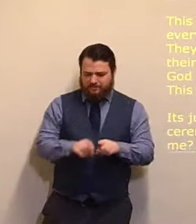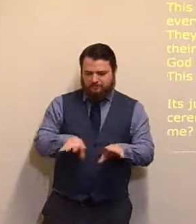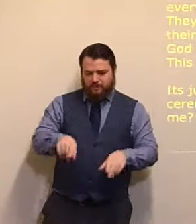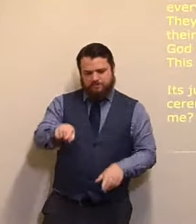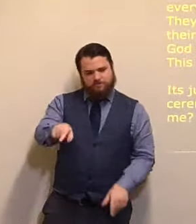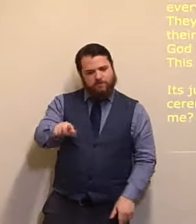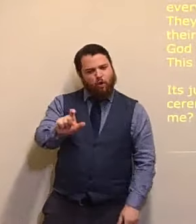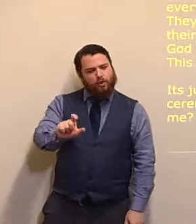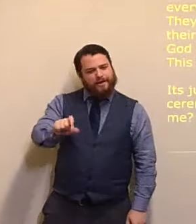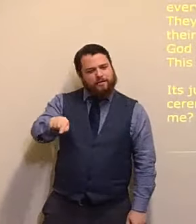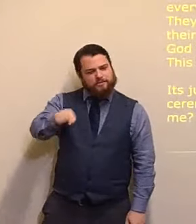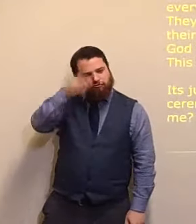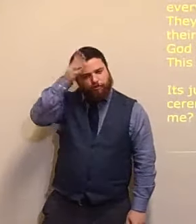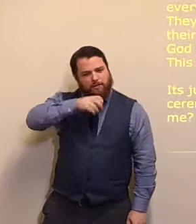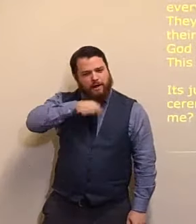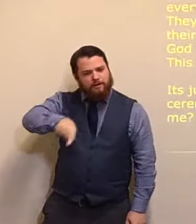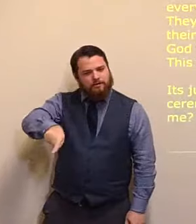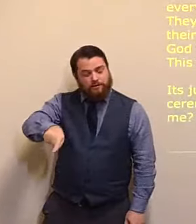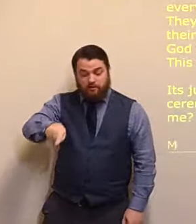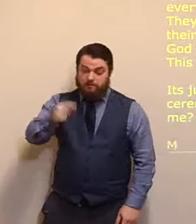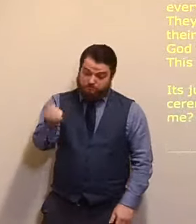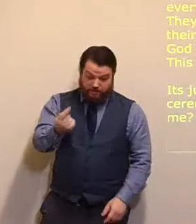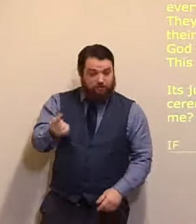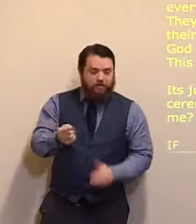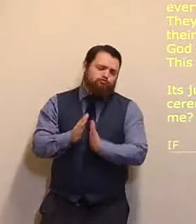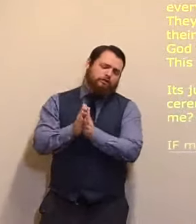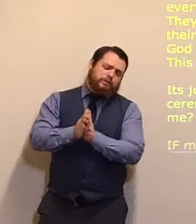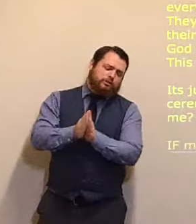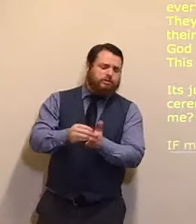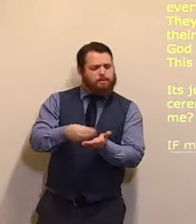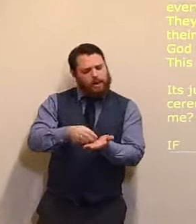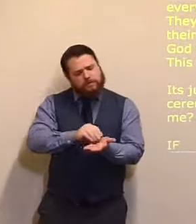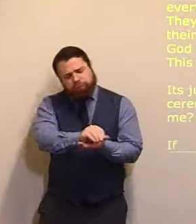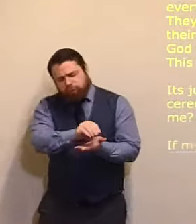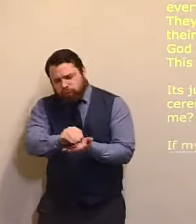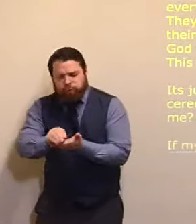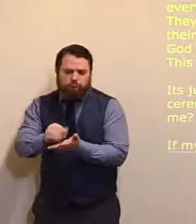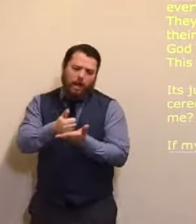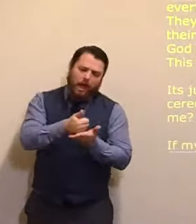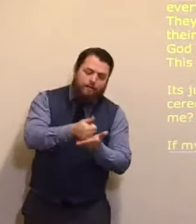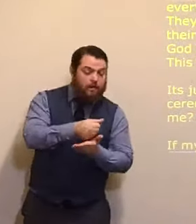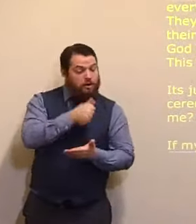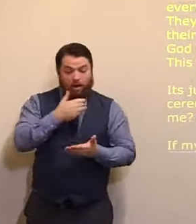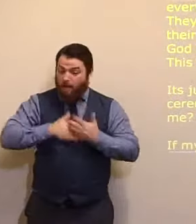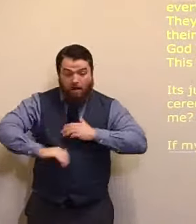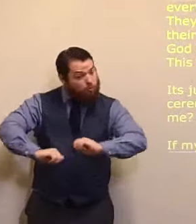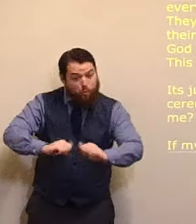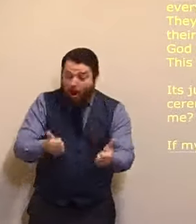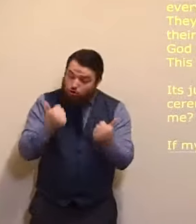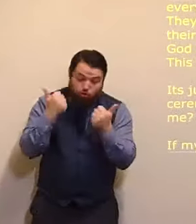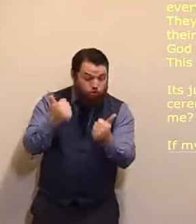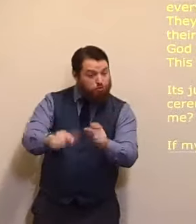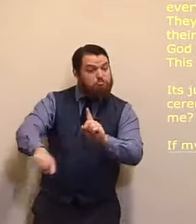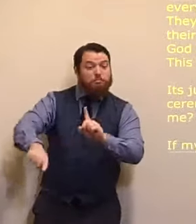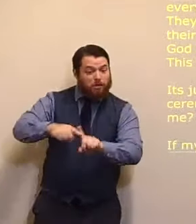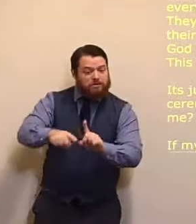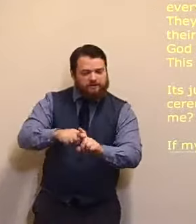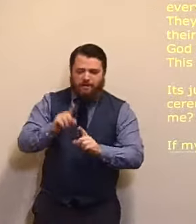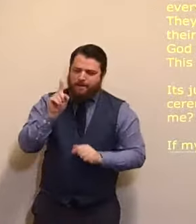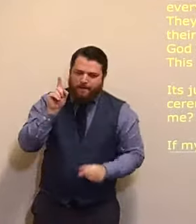but the heart is empty, the heart is not, in relationship with God. So that was, that was, third thing,